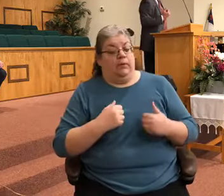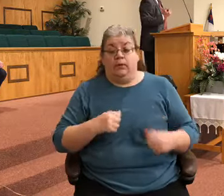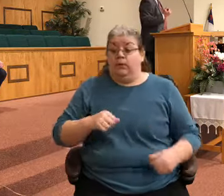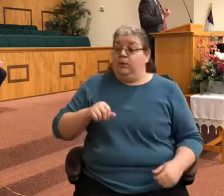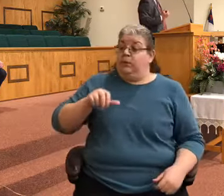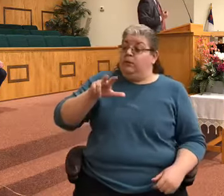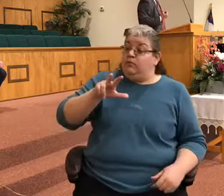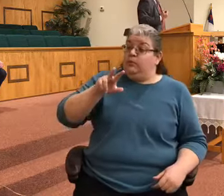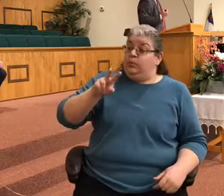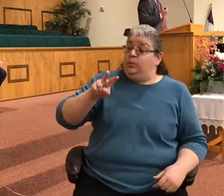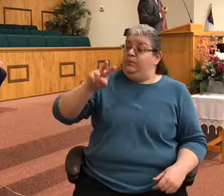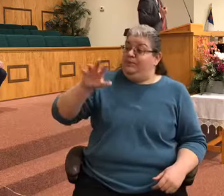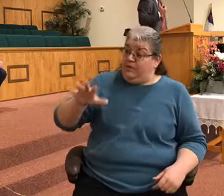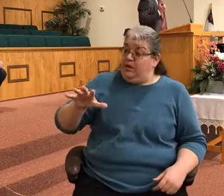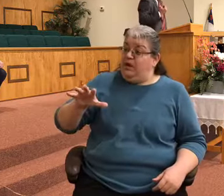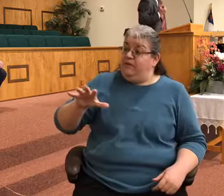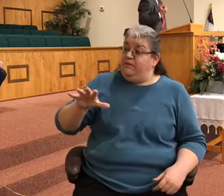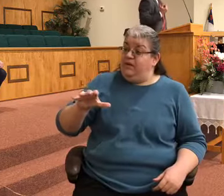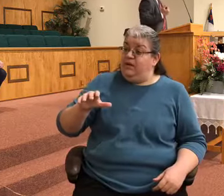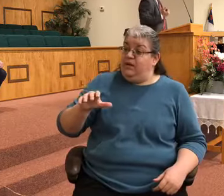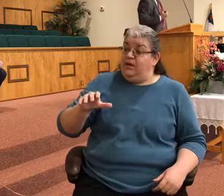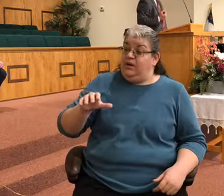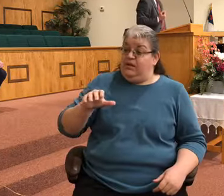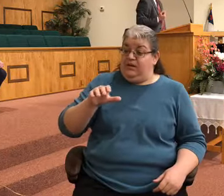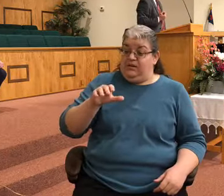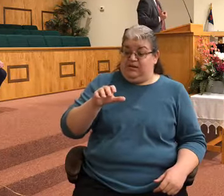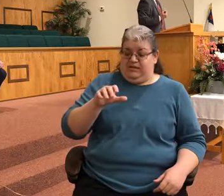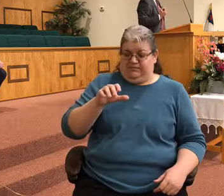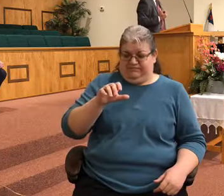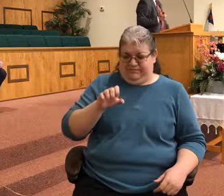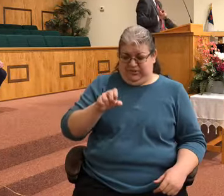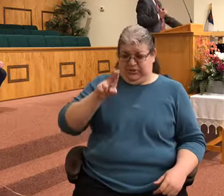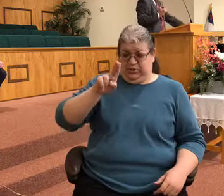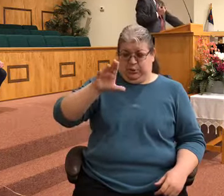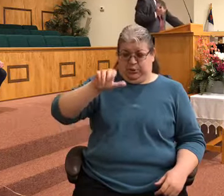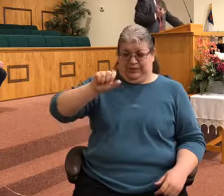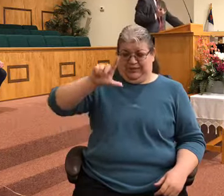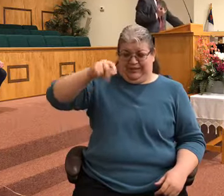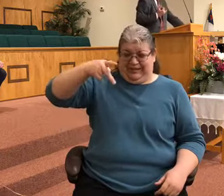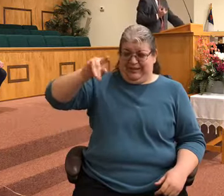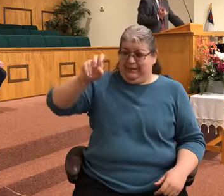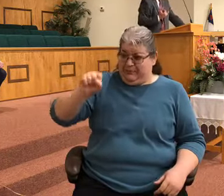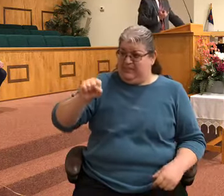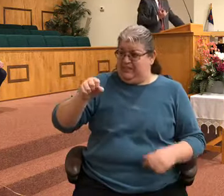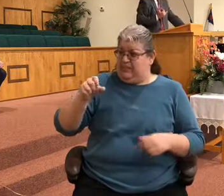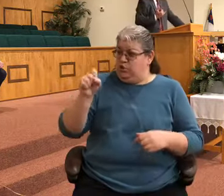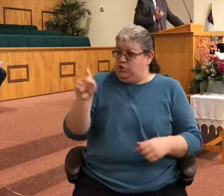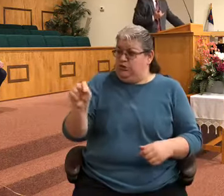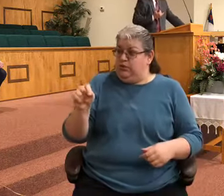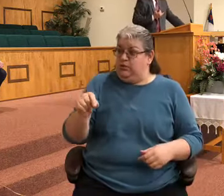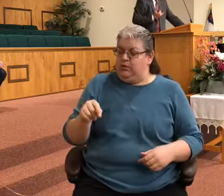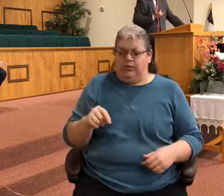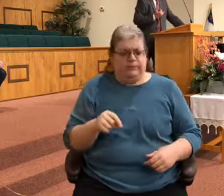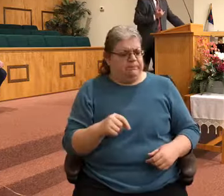Eucalyptus Street. And the operator says, can you spell that? He said,